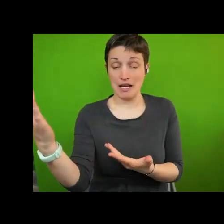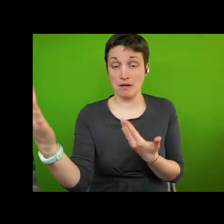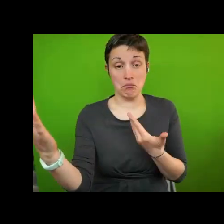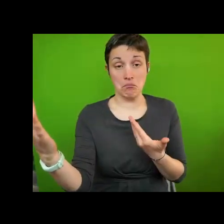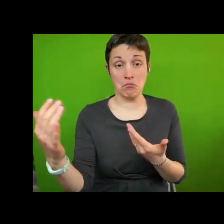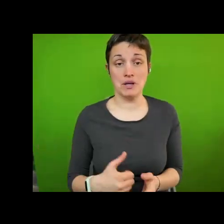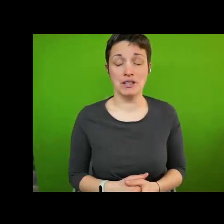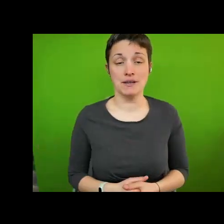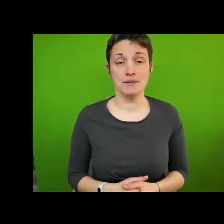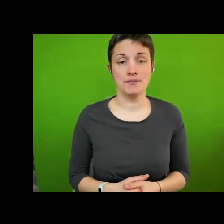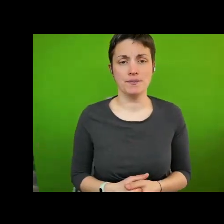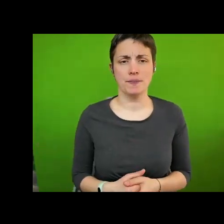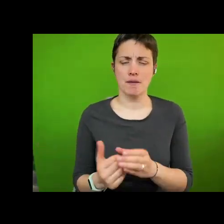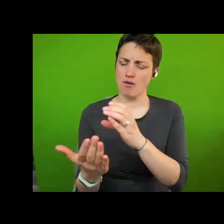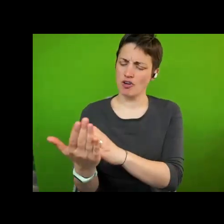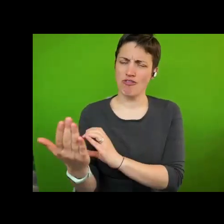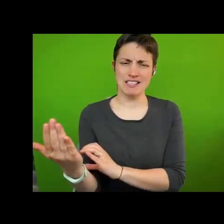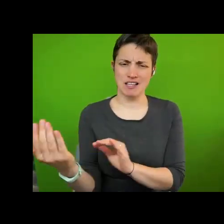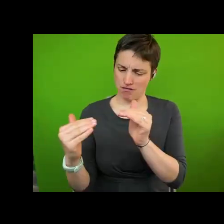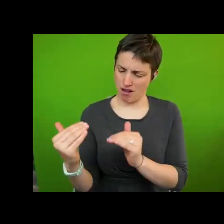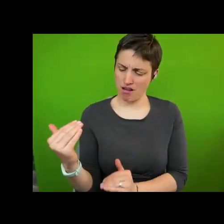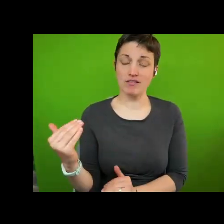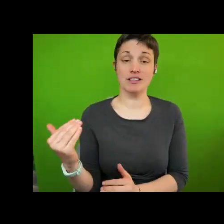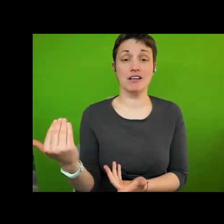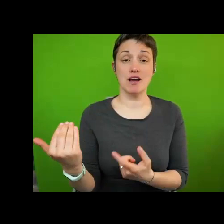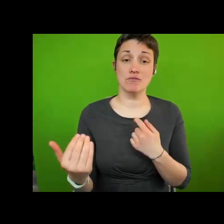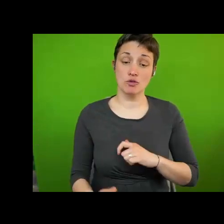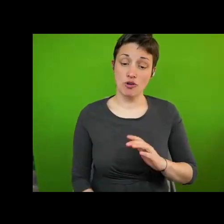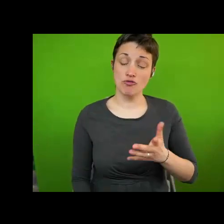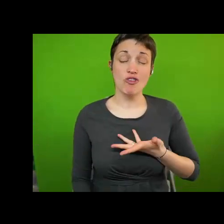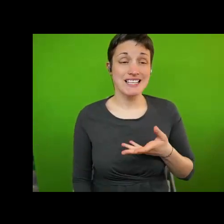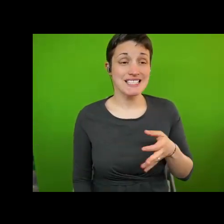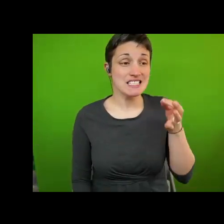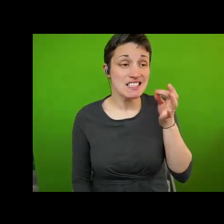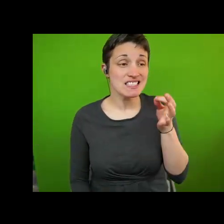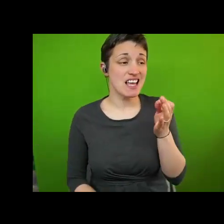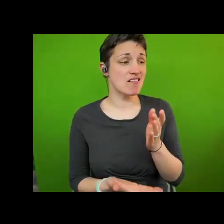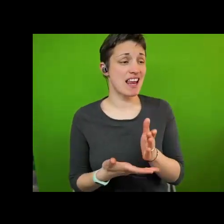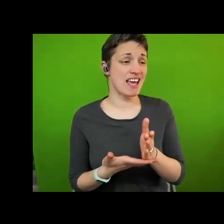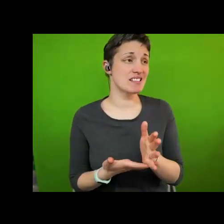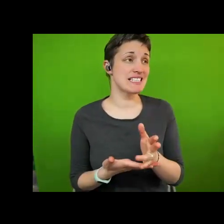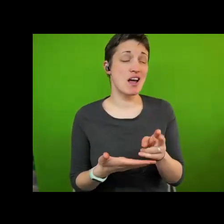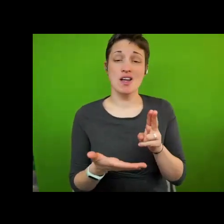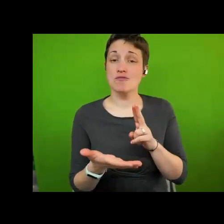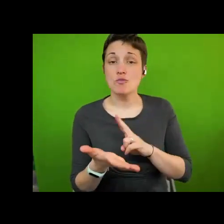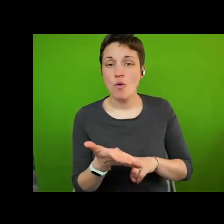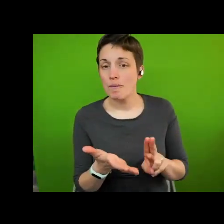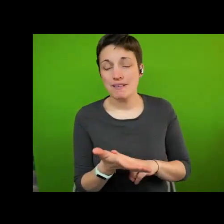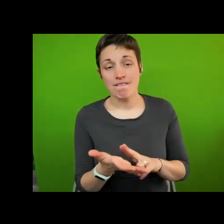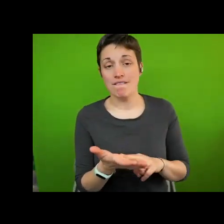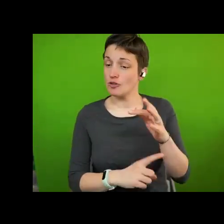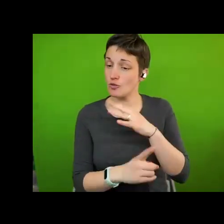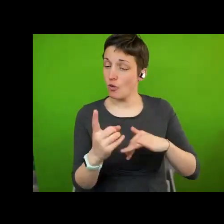criteria i think a human rights city is is all of that it is a normative an institutional and sociological setup